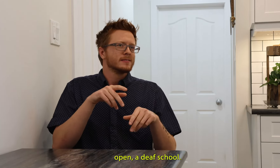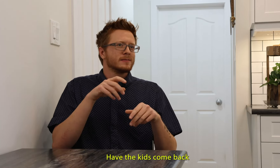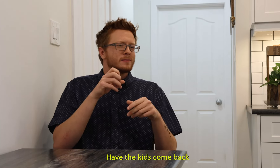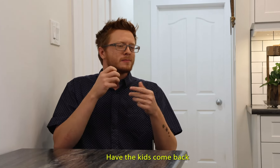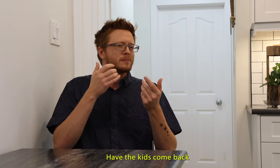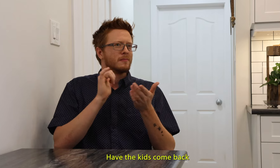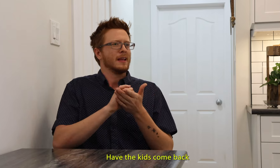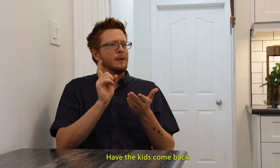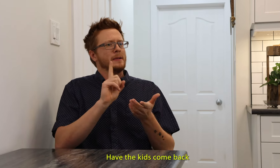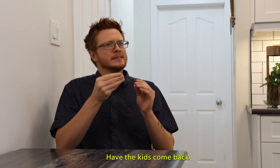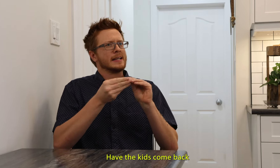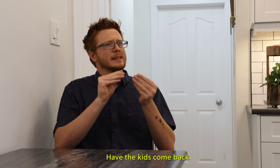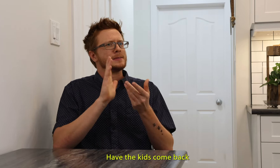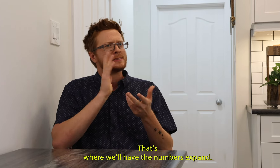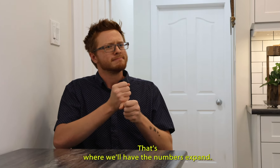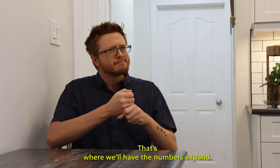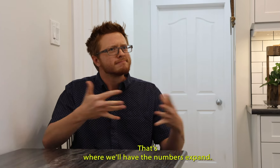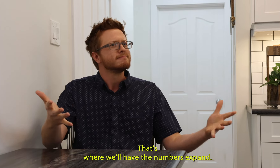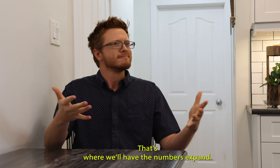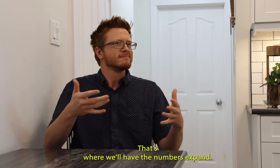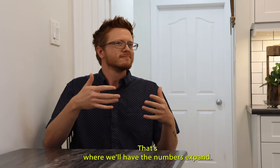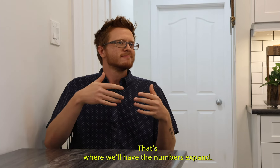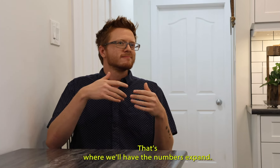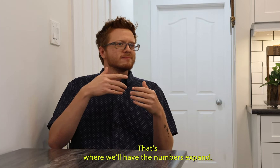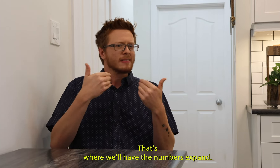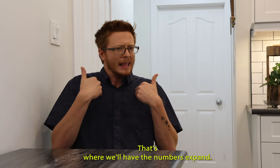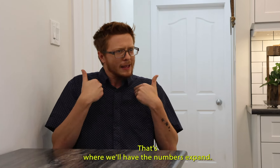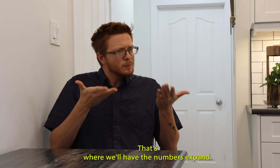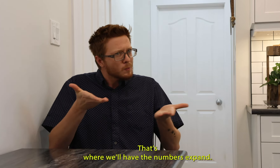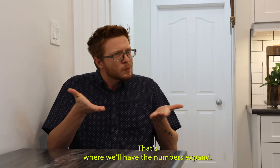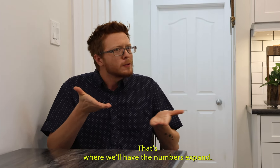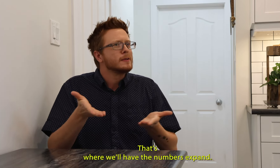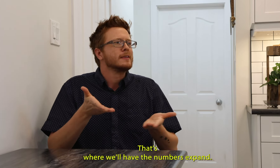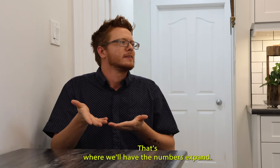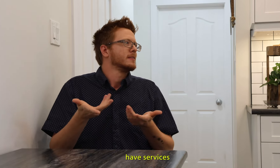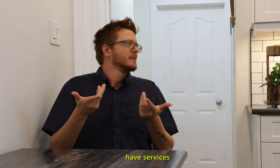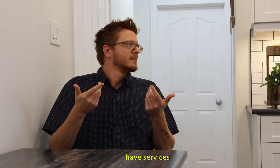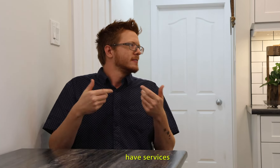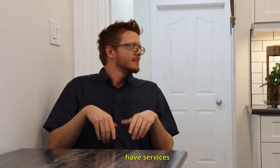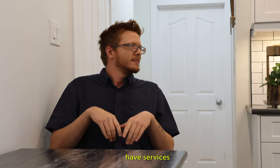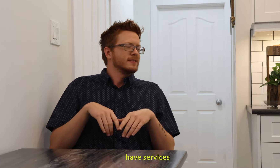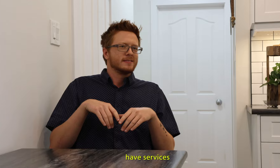Have the kids come back. That's where we'll have the numbers expand. Have services.